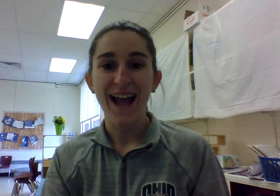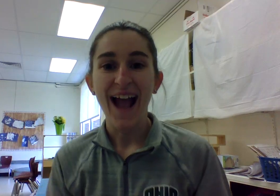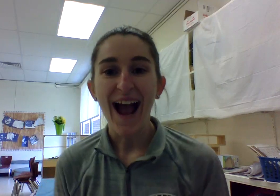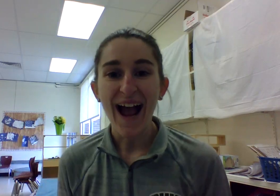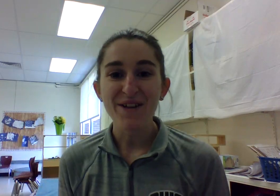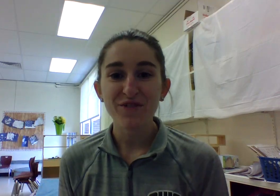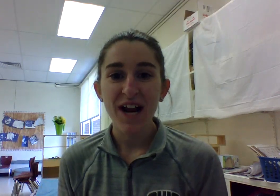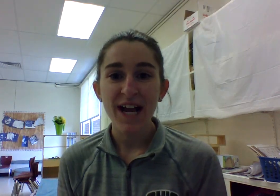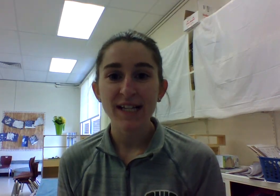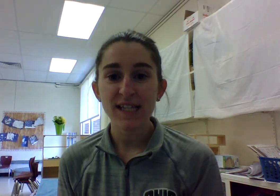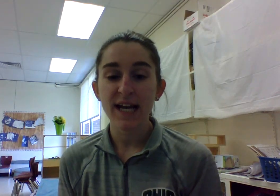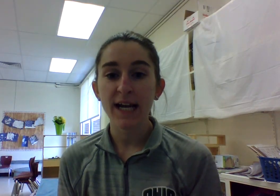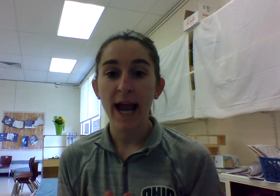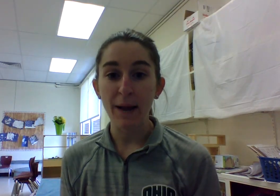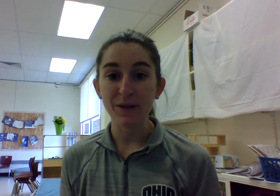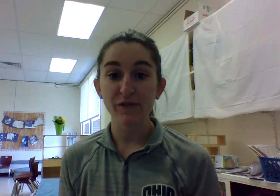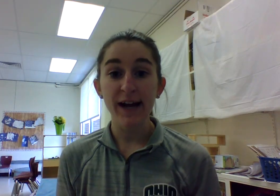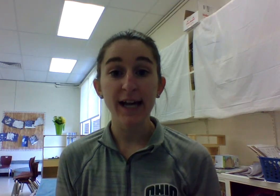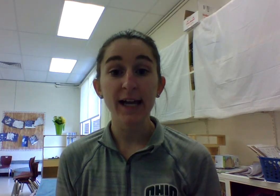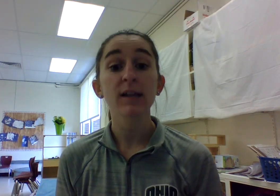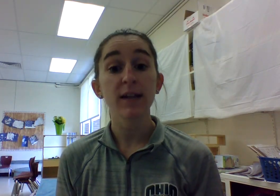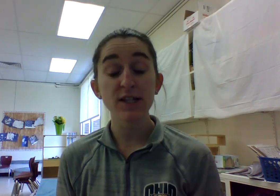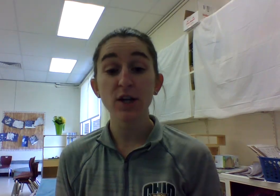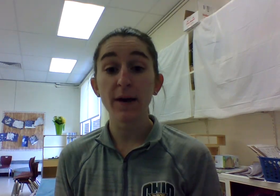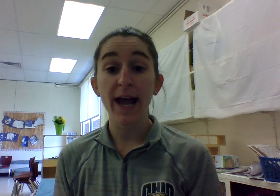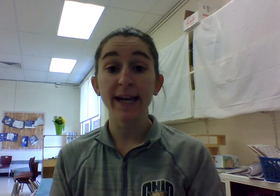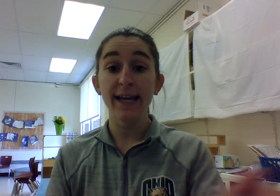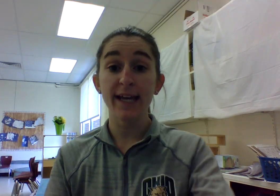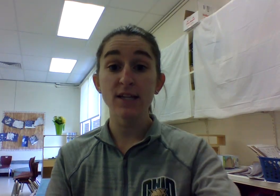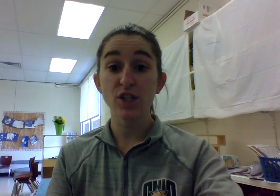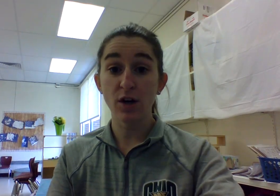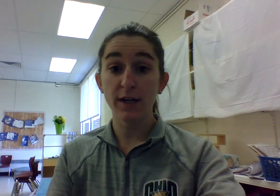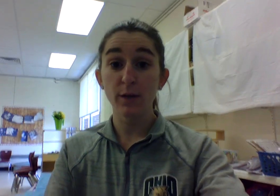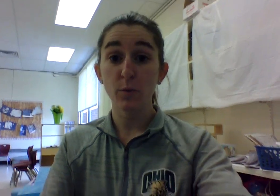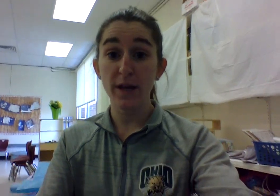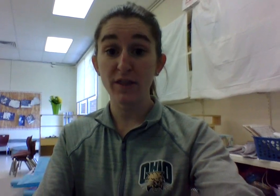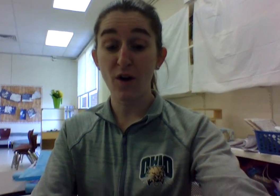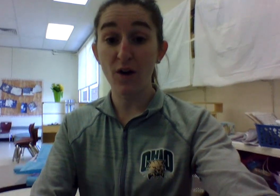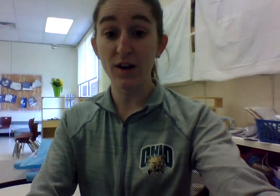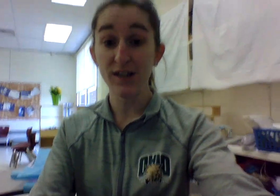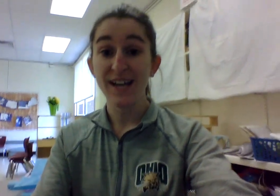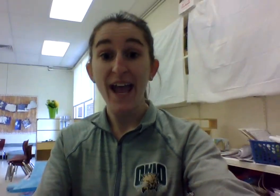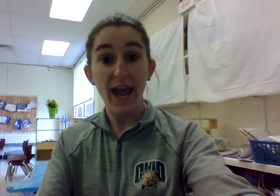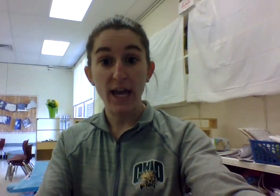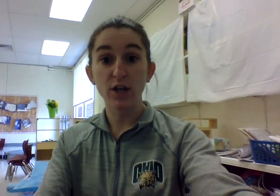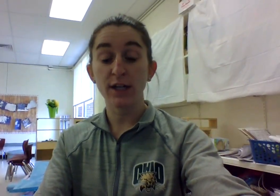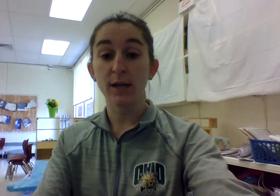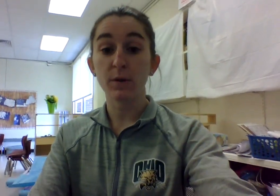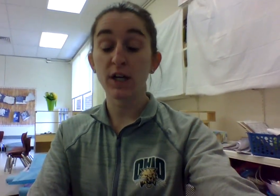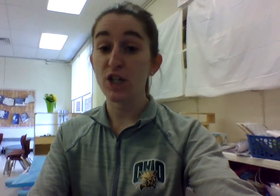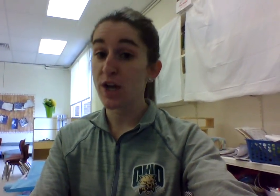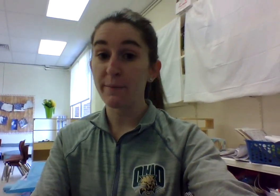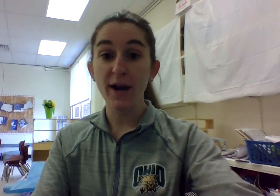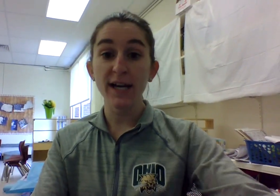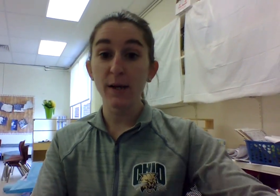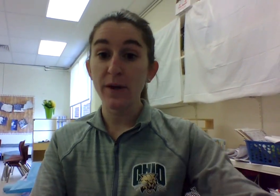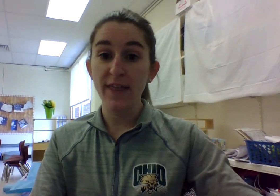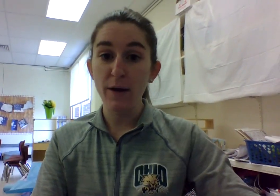Hi friends, and happy Friday. Let's go ahead and get started with our Hagerty. We're going to jump right in with that